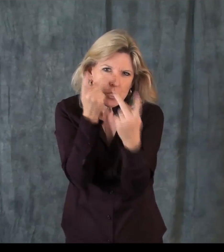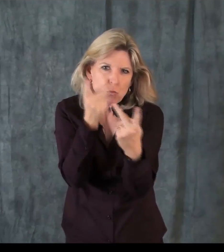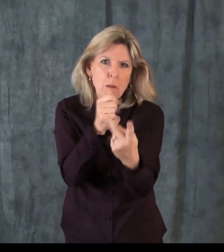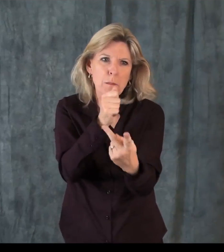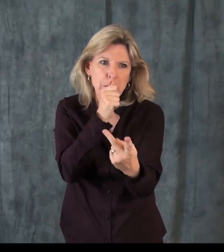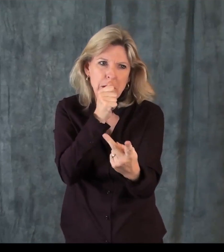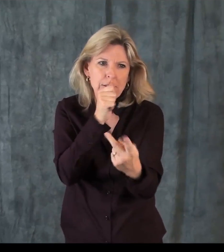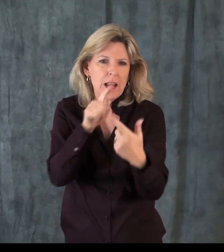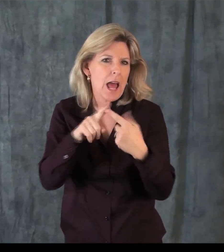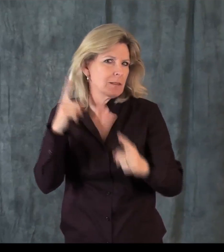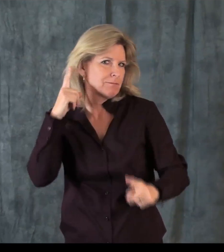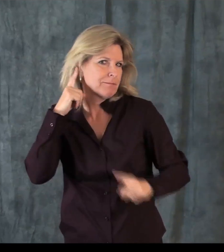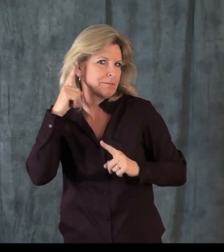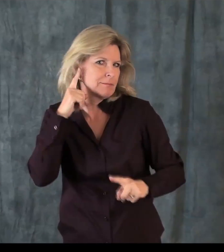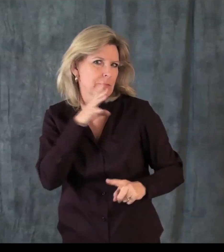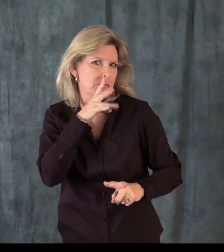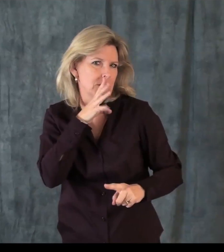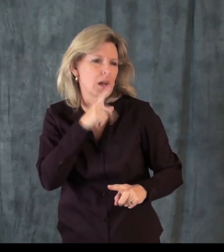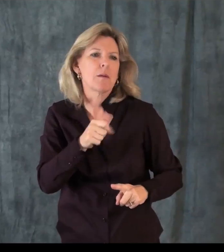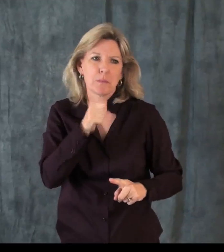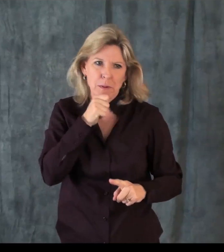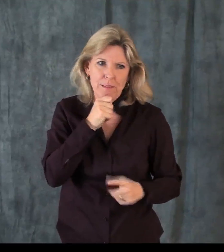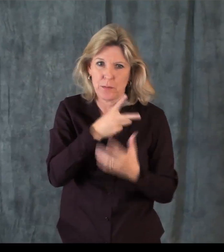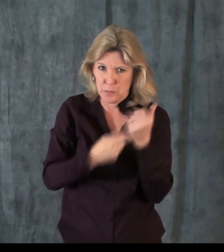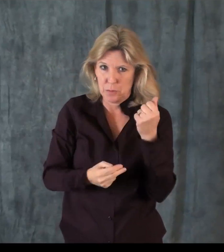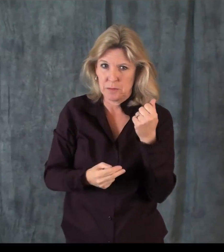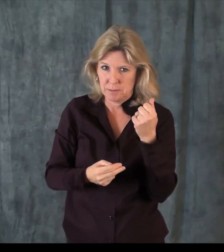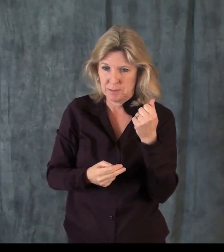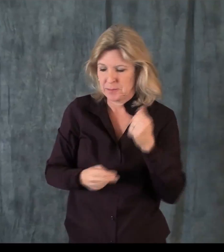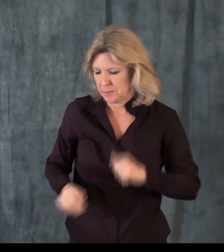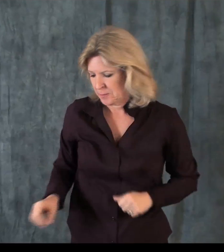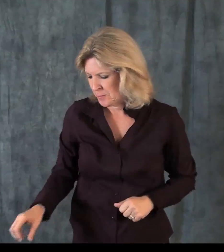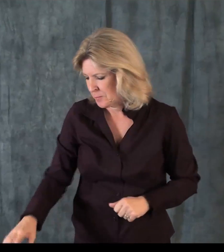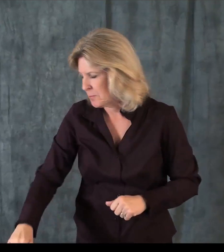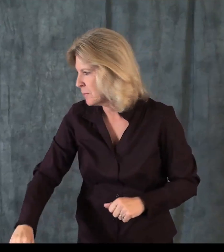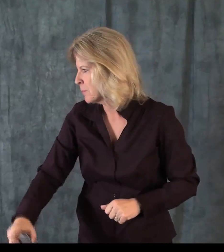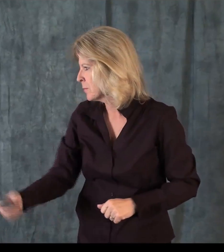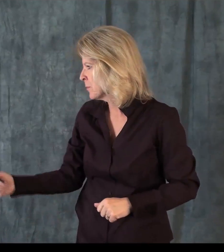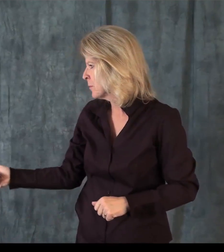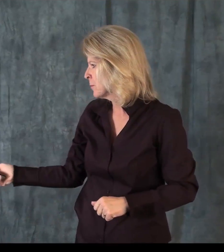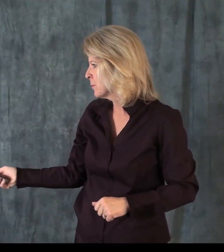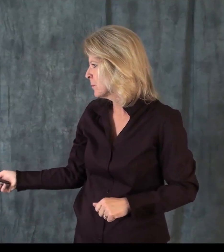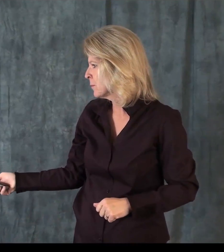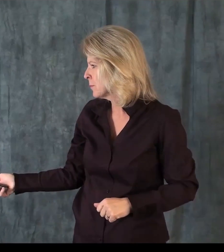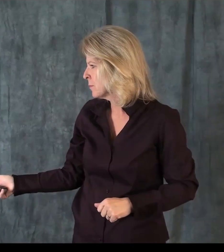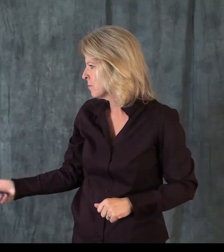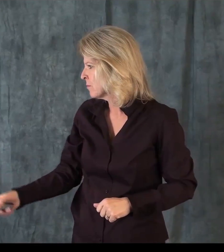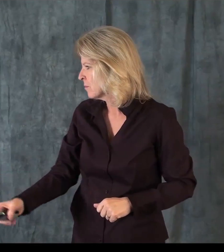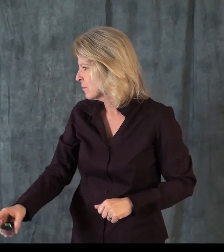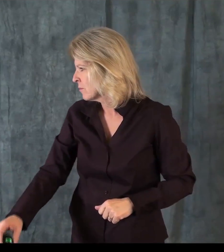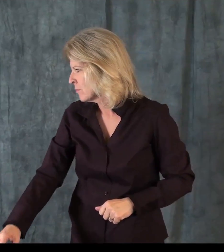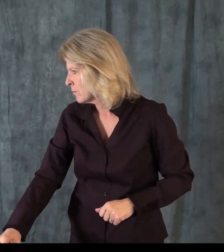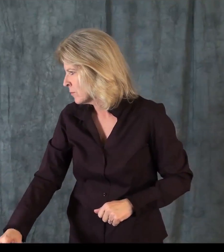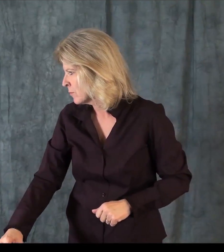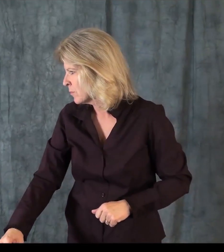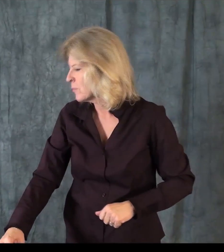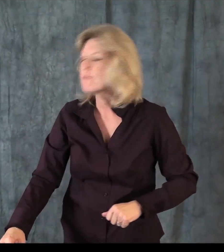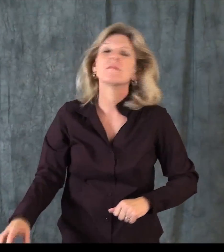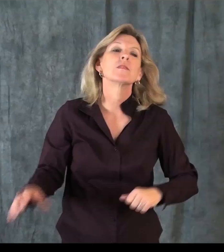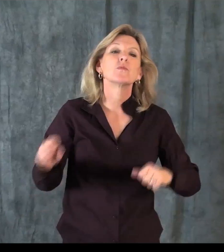But the key thing is to make sure that the conversation can be accessed privately, visually privately, and also auditorily, so that no one else can